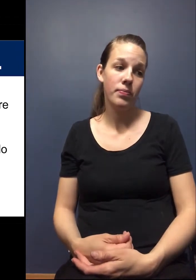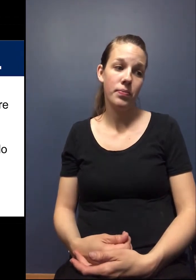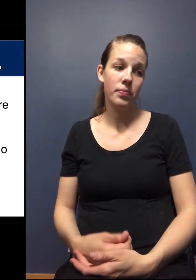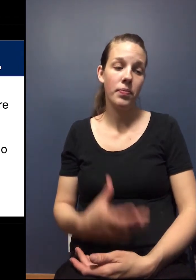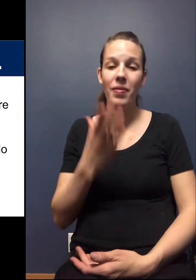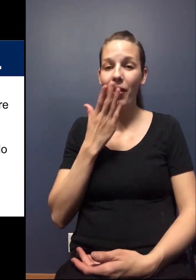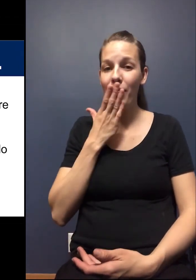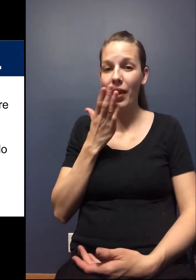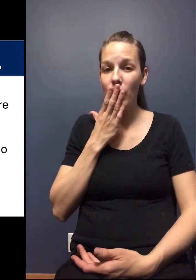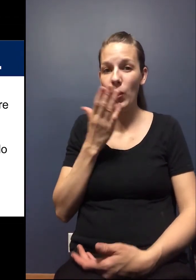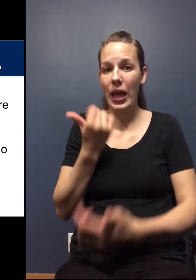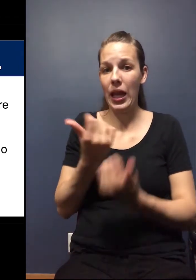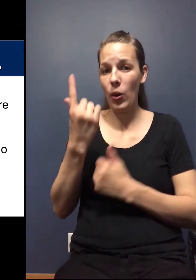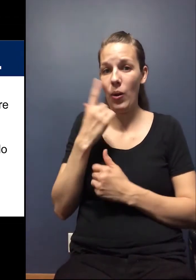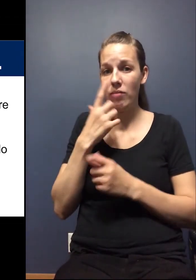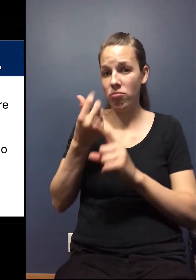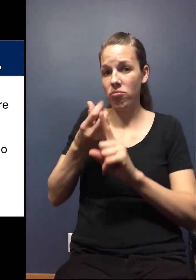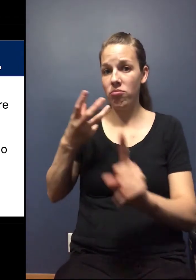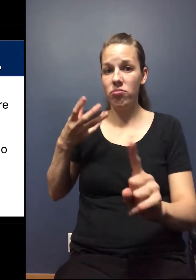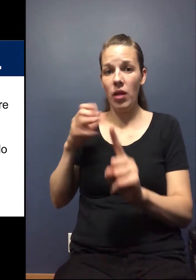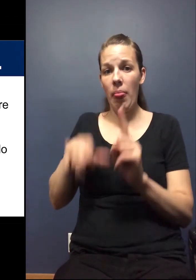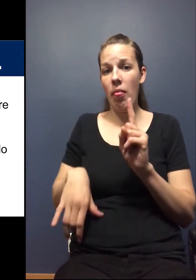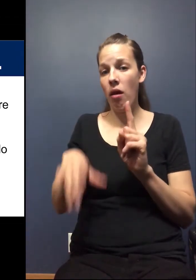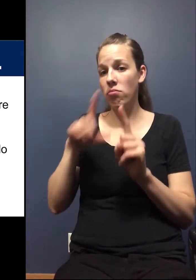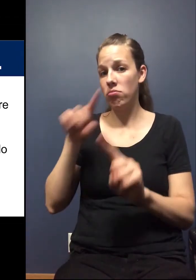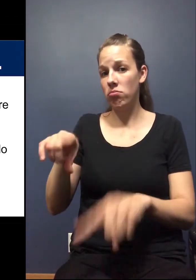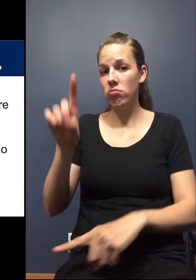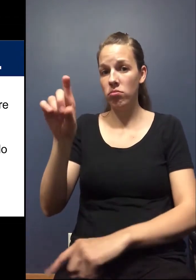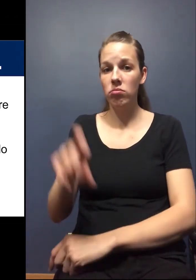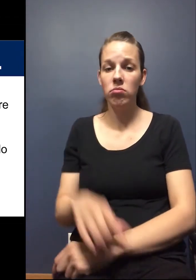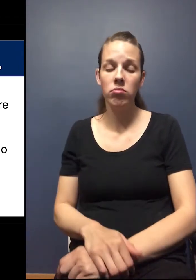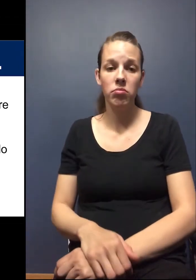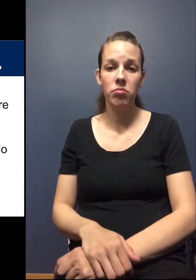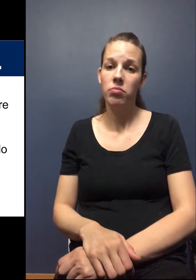Thank you. Does anyone want to elaborate on that answer?